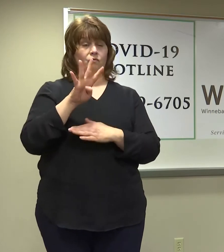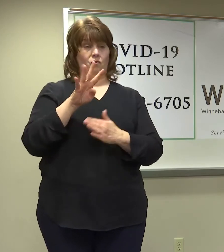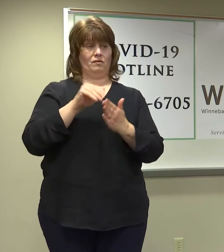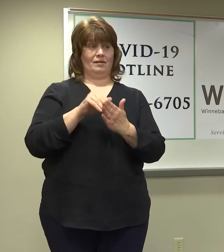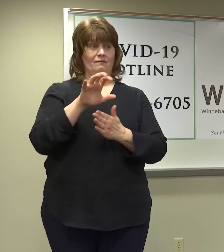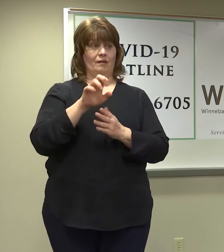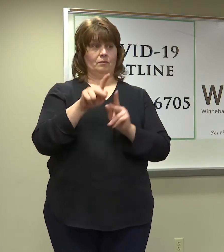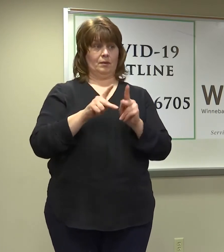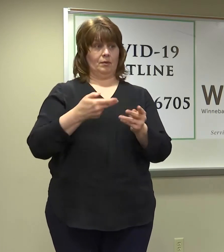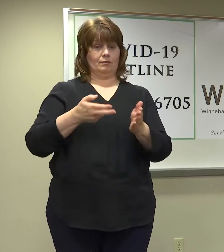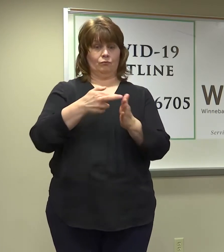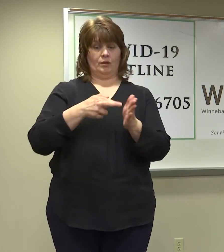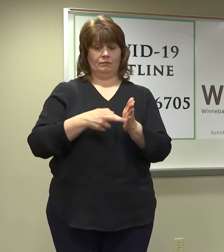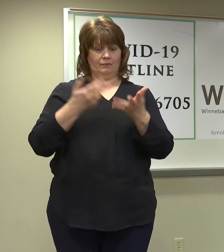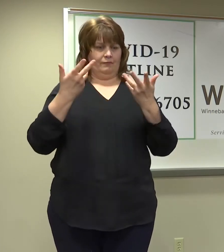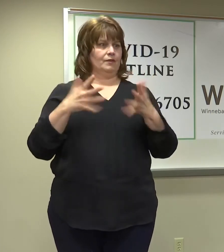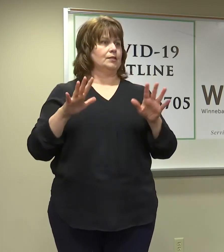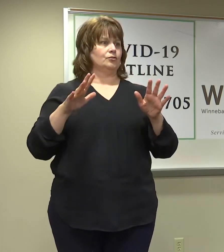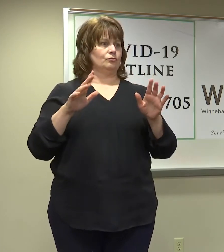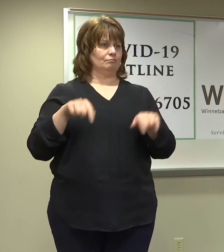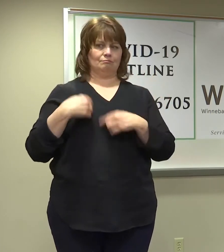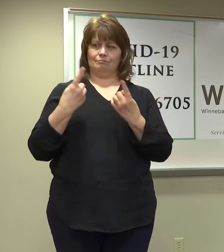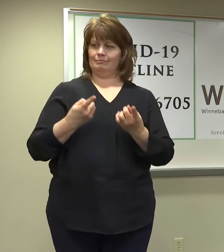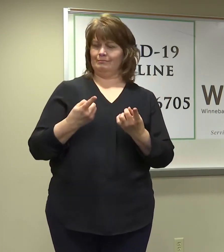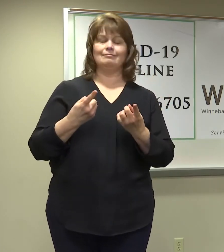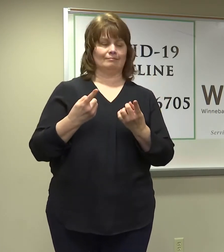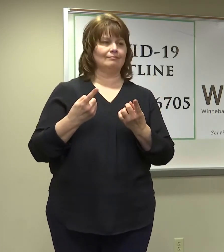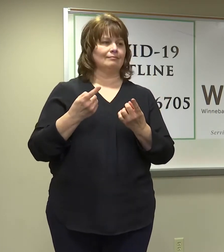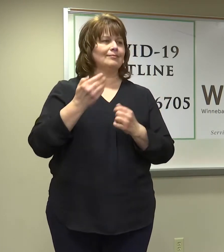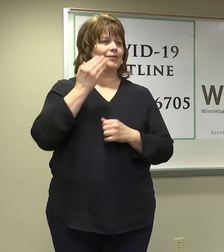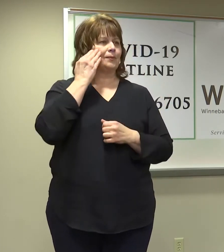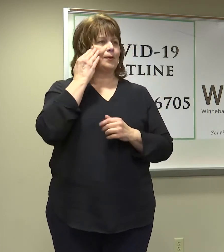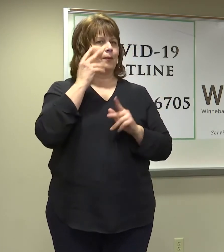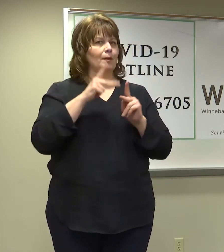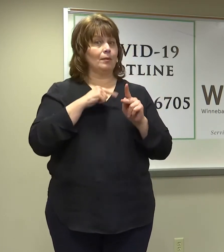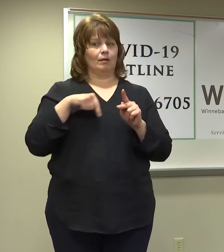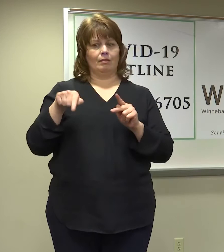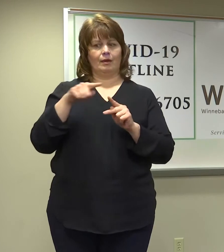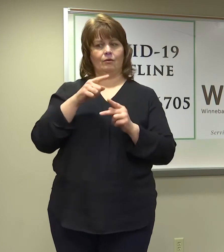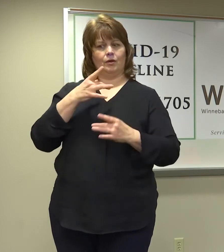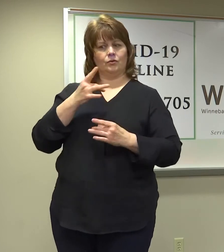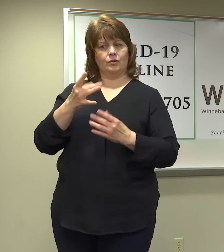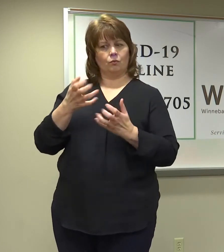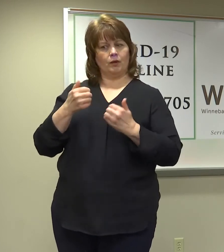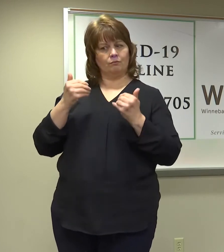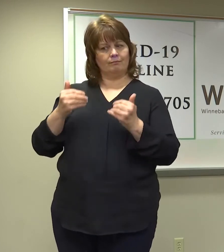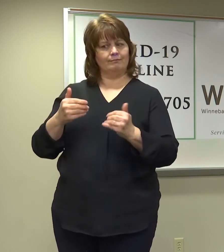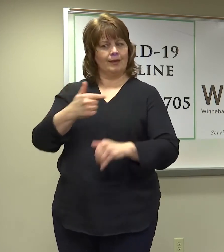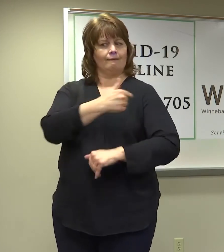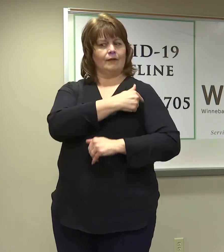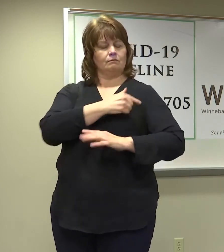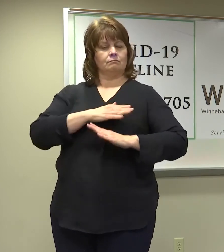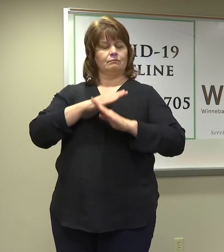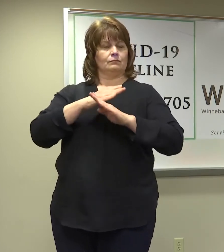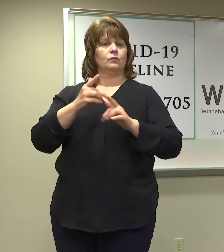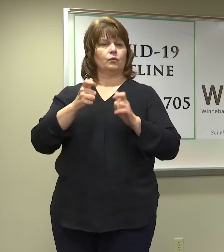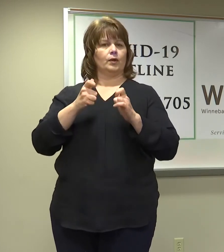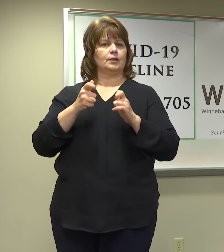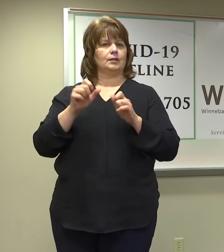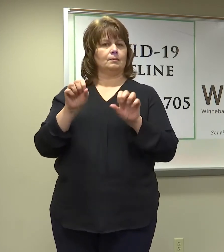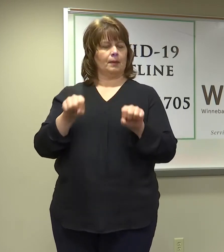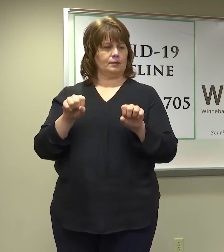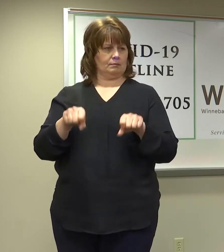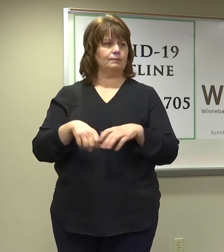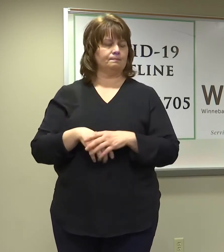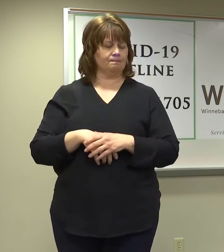registrations come through. So, we know that people are interested and want to get vaccinated as quickly and efficiently